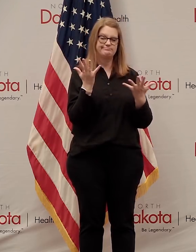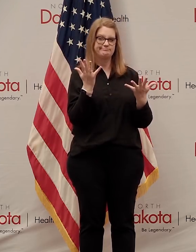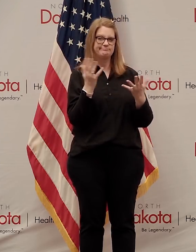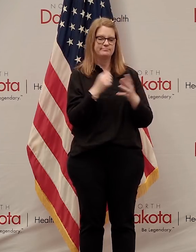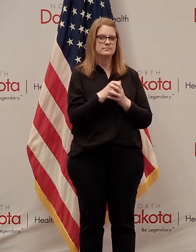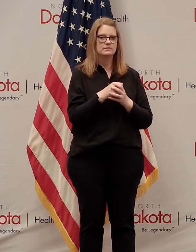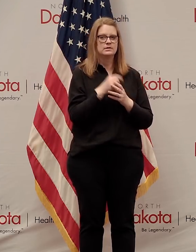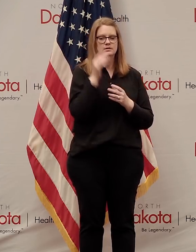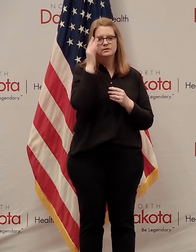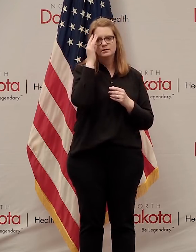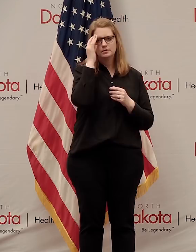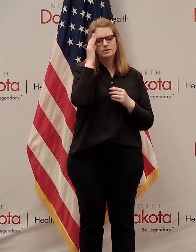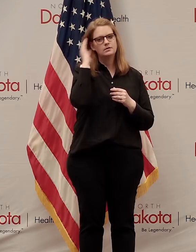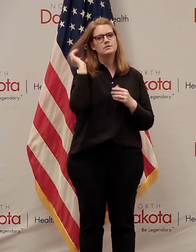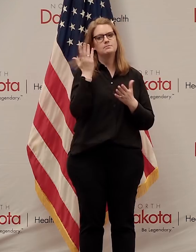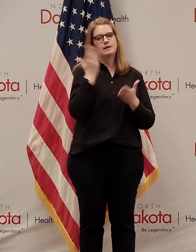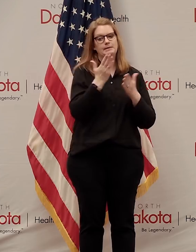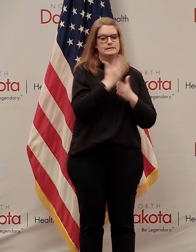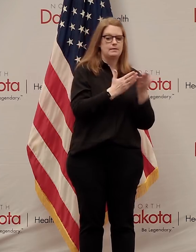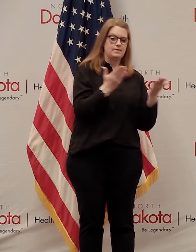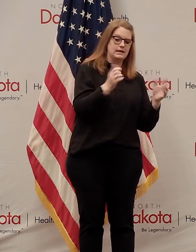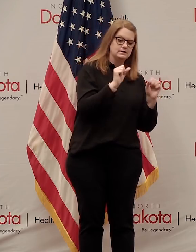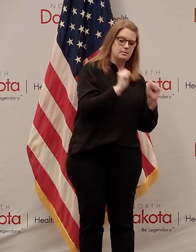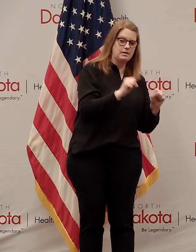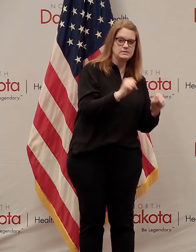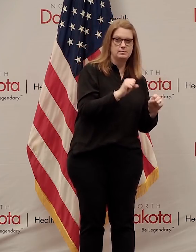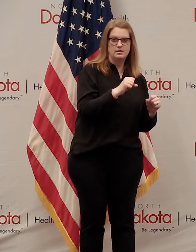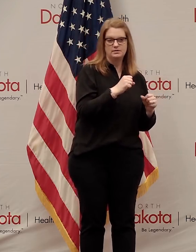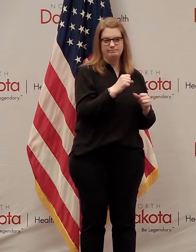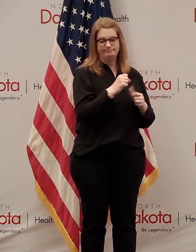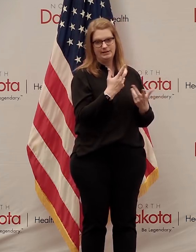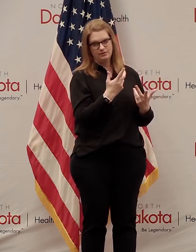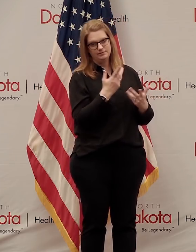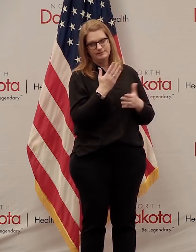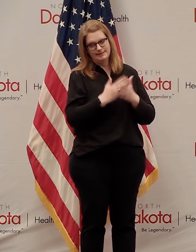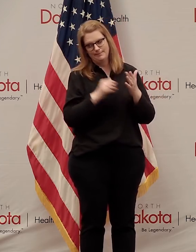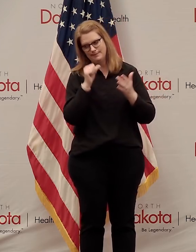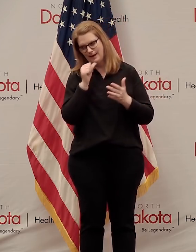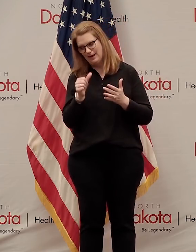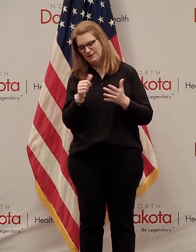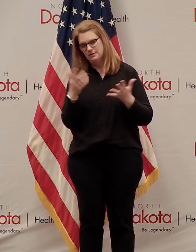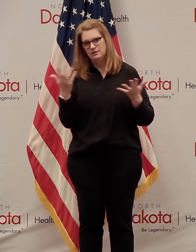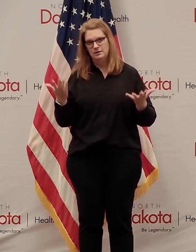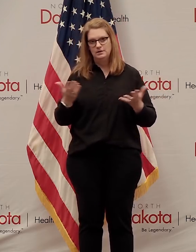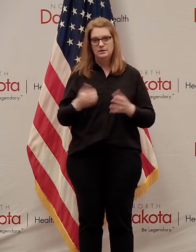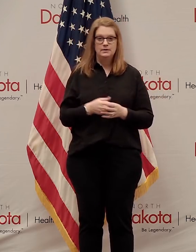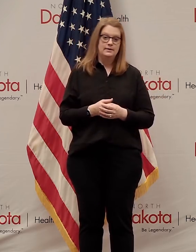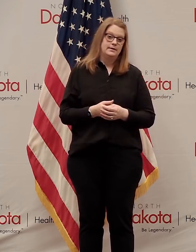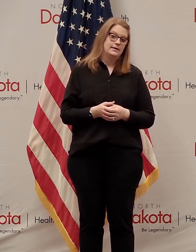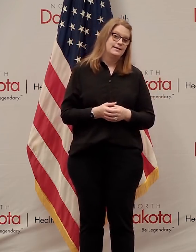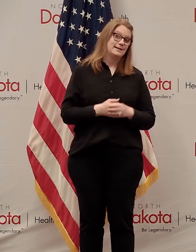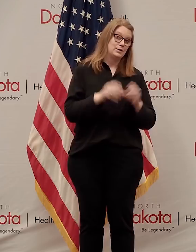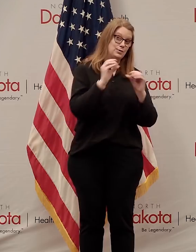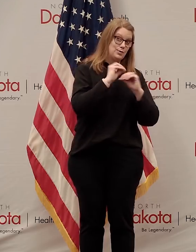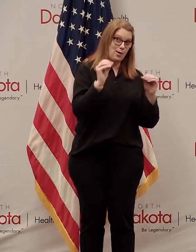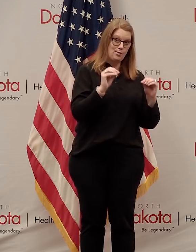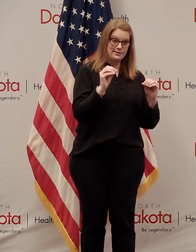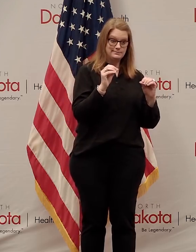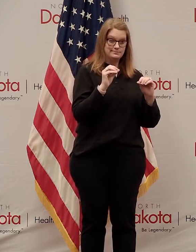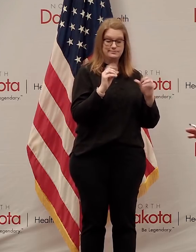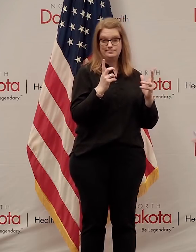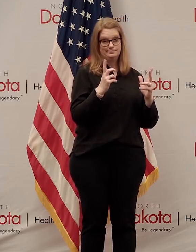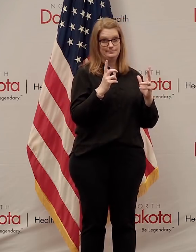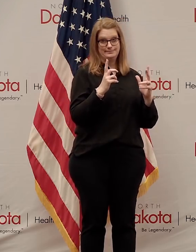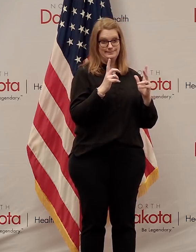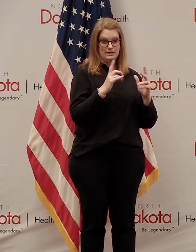And some of the things may be possible in certain districts and not others. We've in this could be everything from nobody comes back at all. we